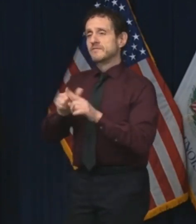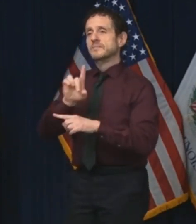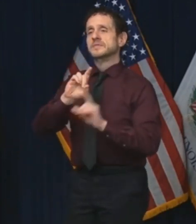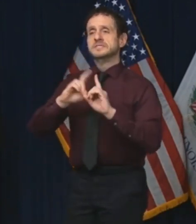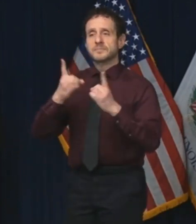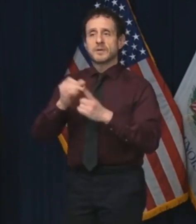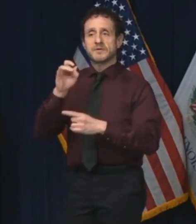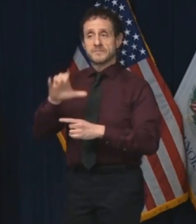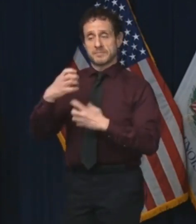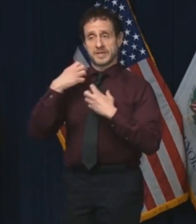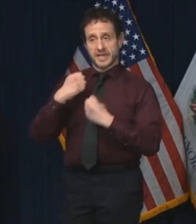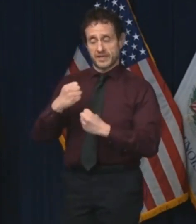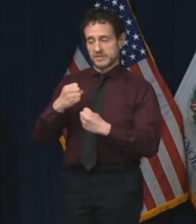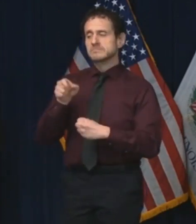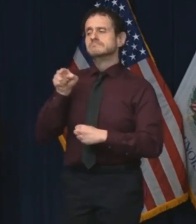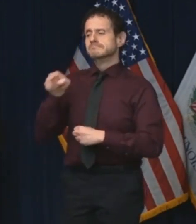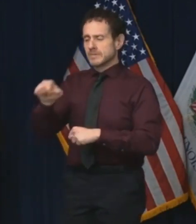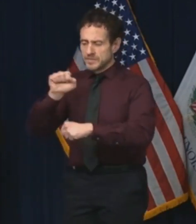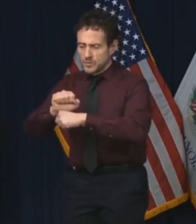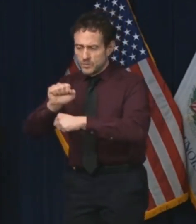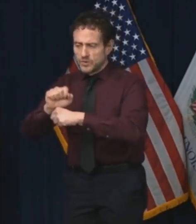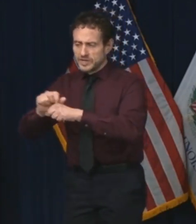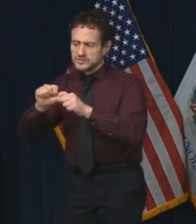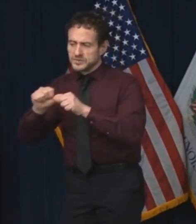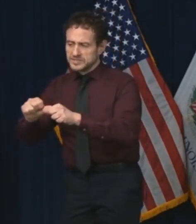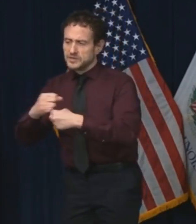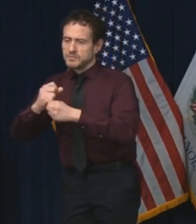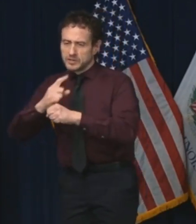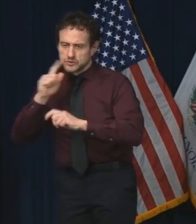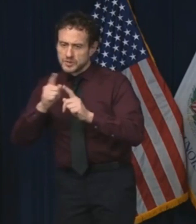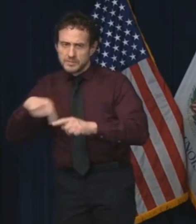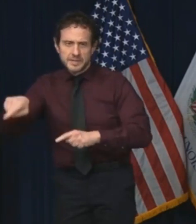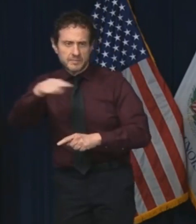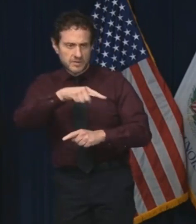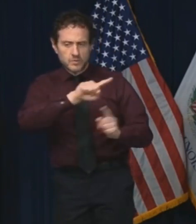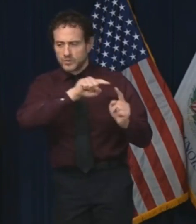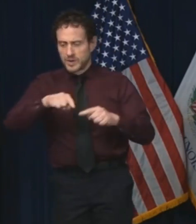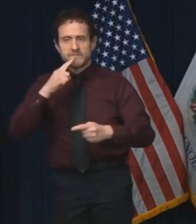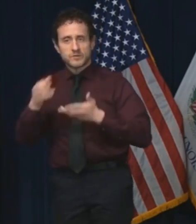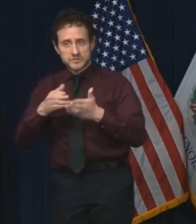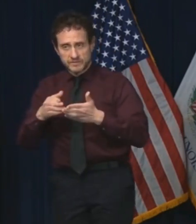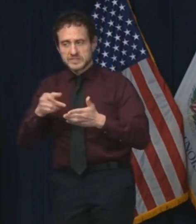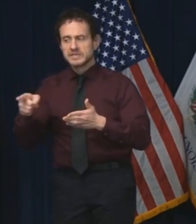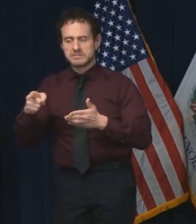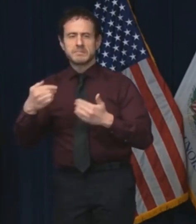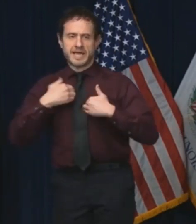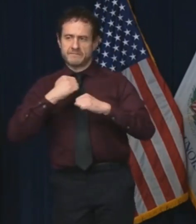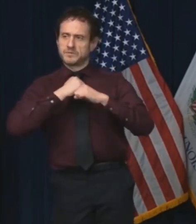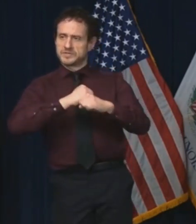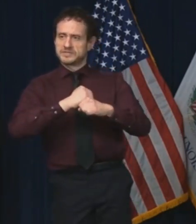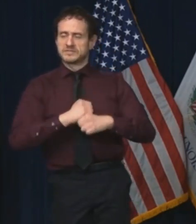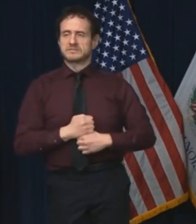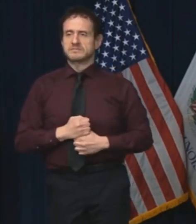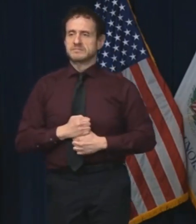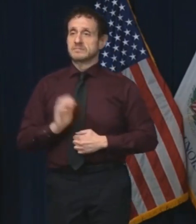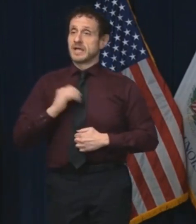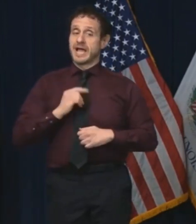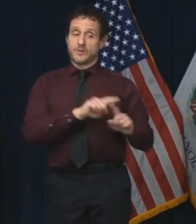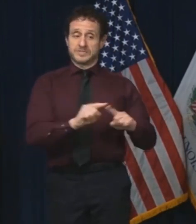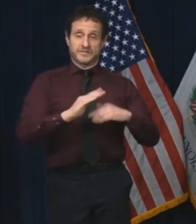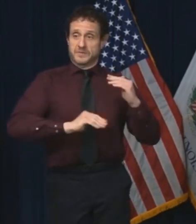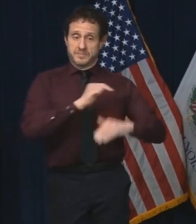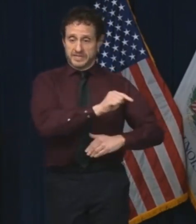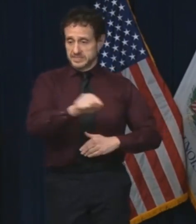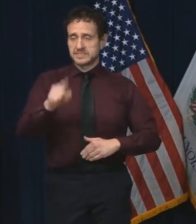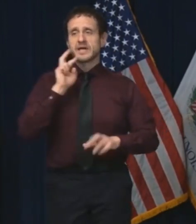Public Health to continue to continue protecting everyone there. Our facilities are prepared for COVID-19